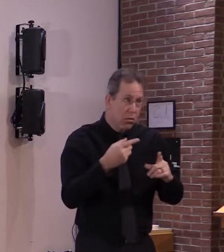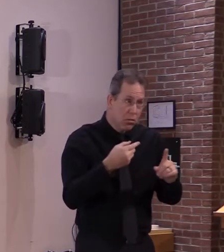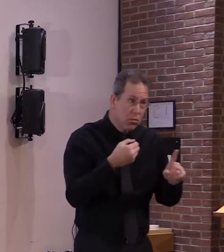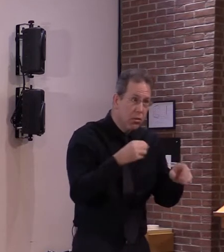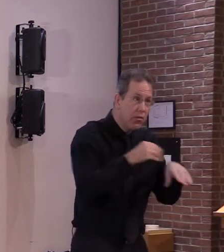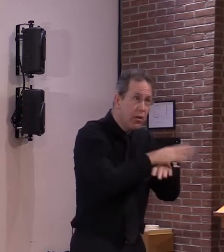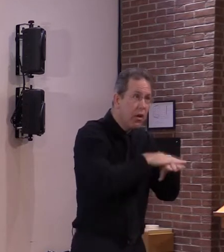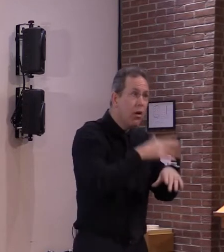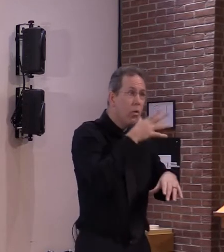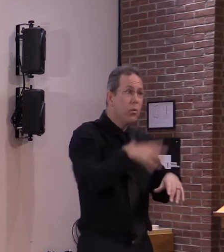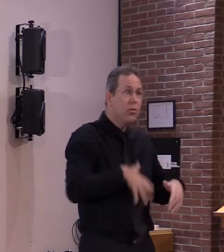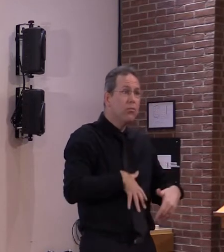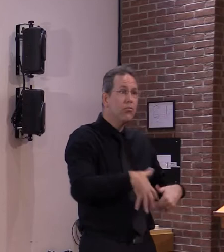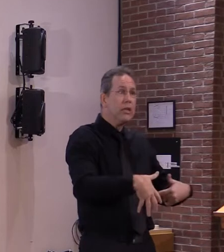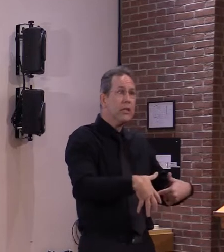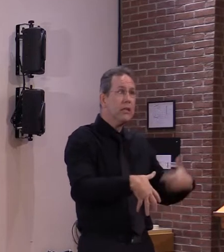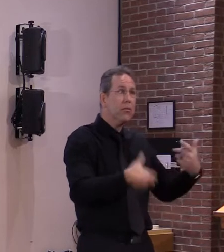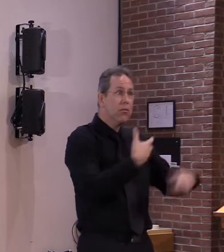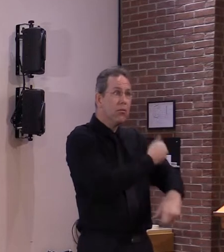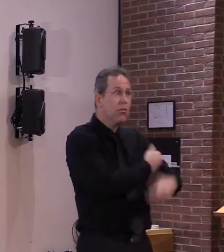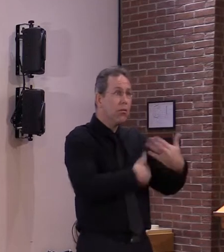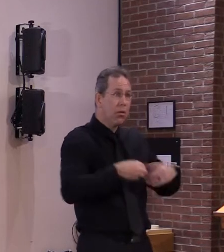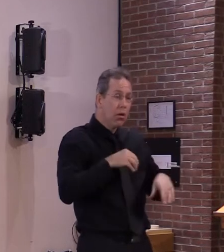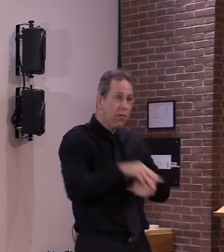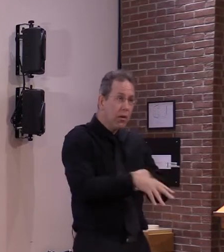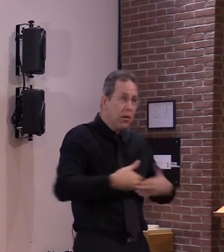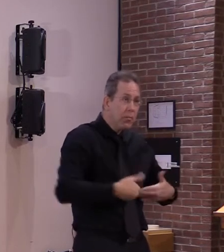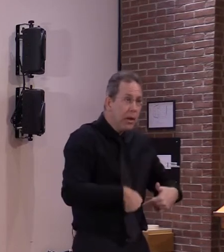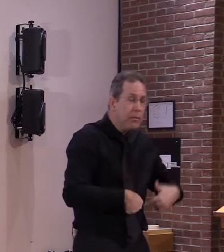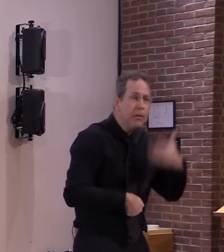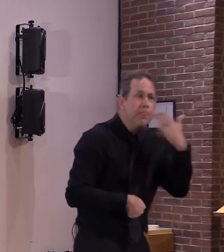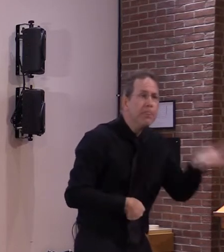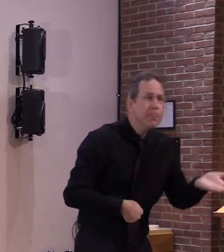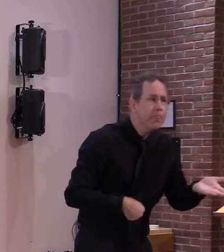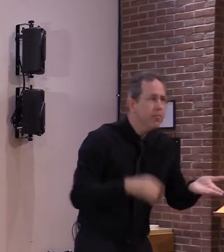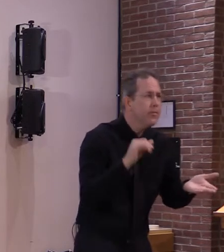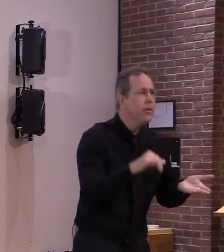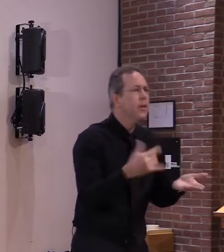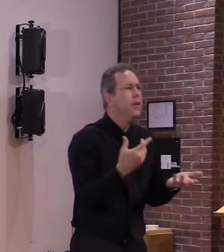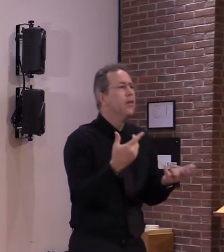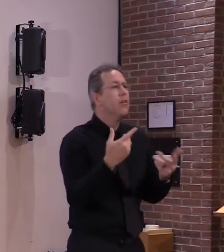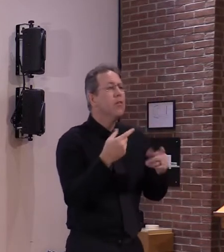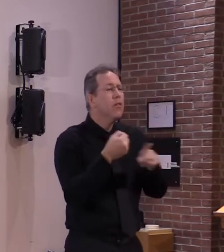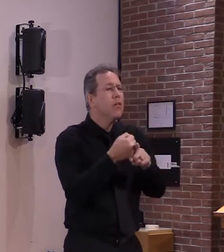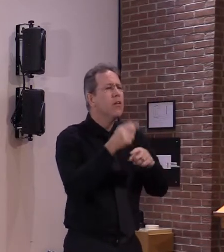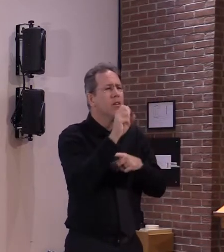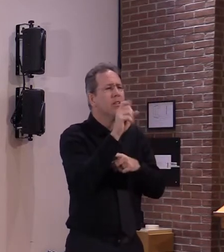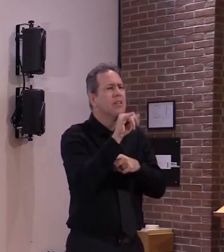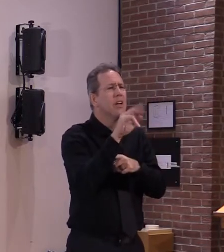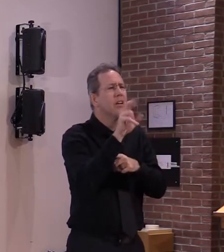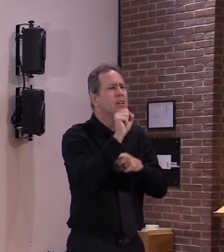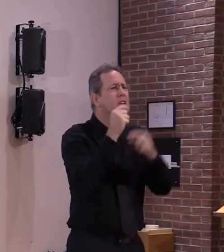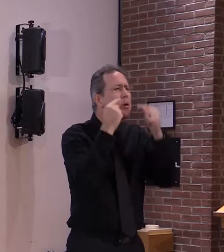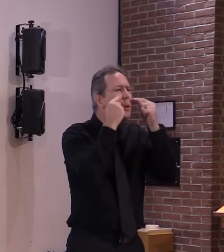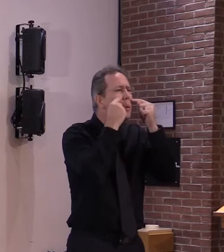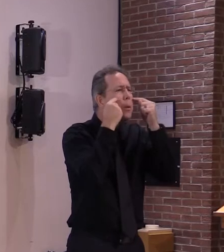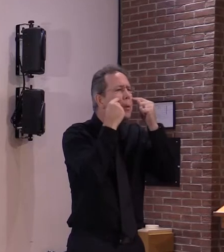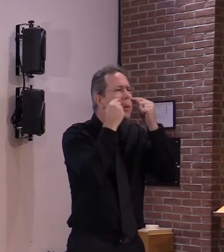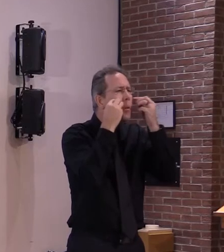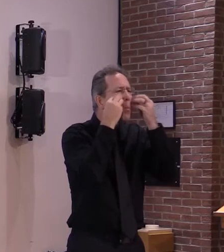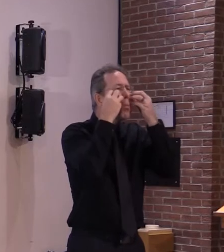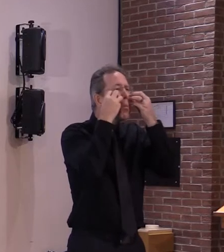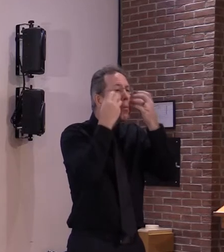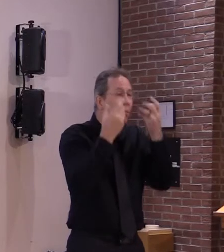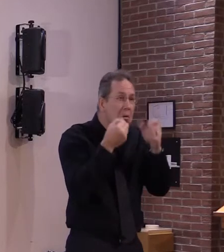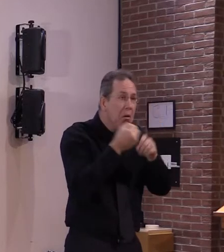membranes of the nose to someone else overall appropriately the vaccine was applauded by the